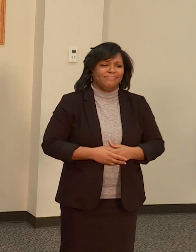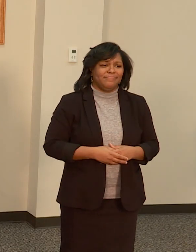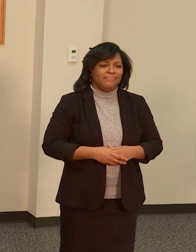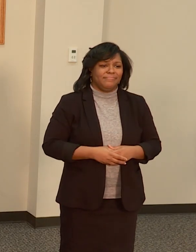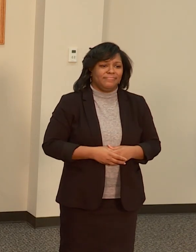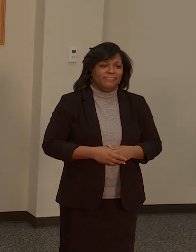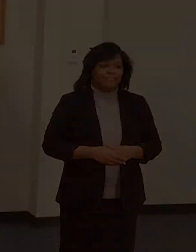questions you might have.